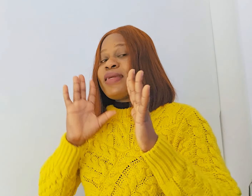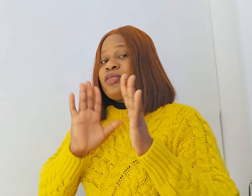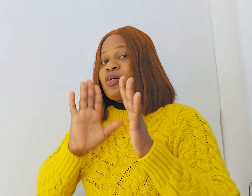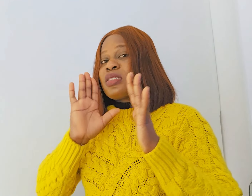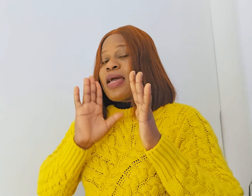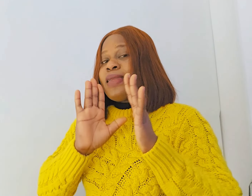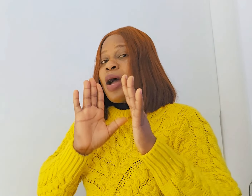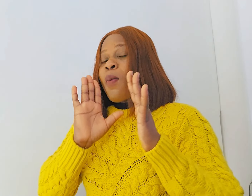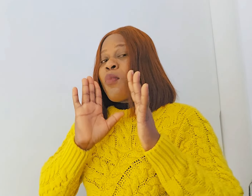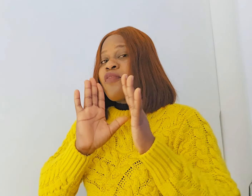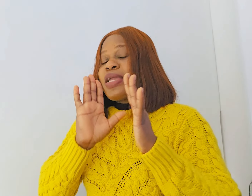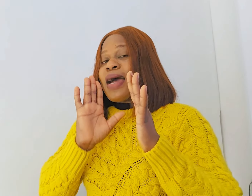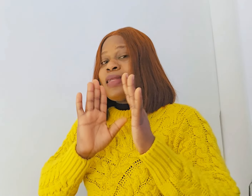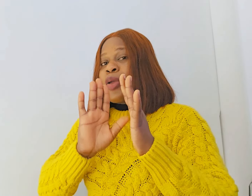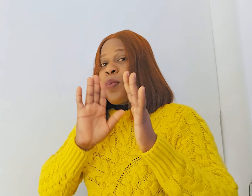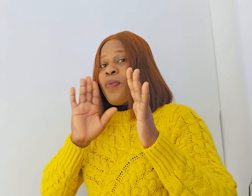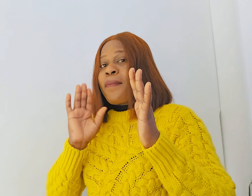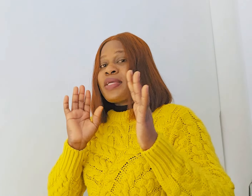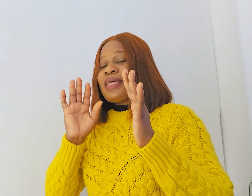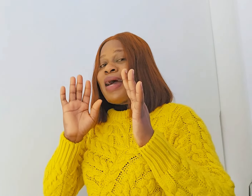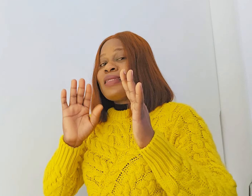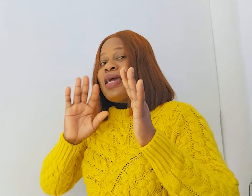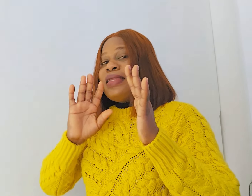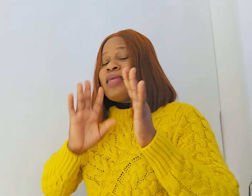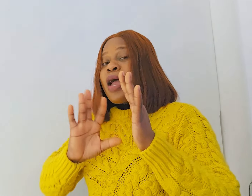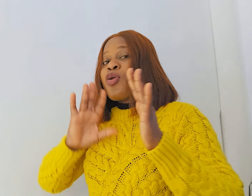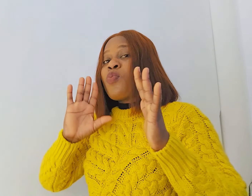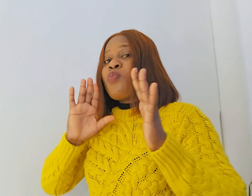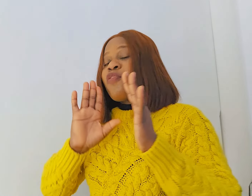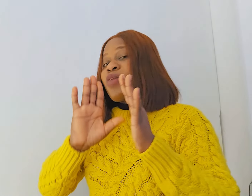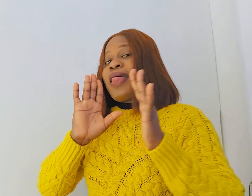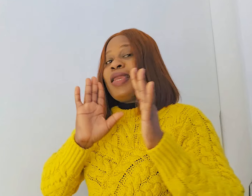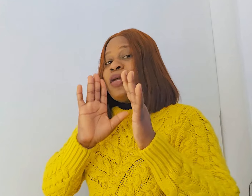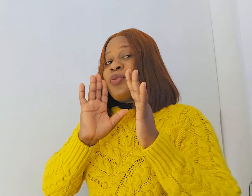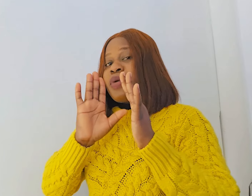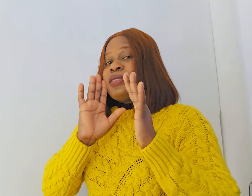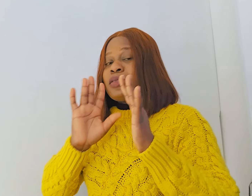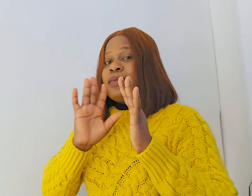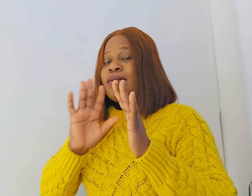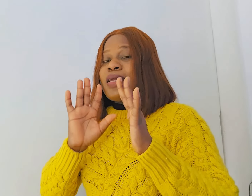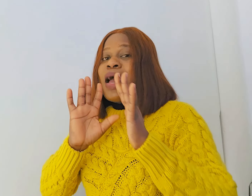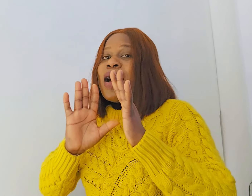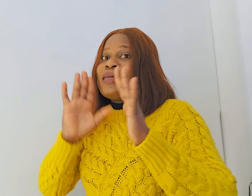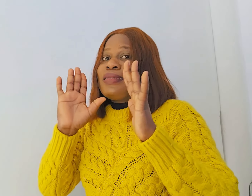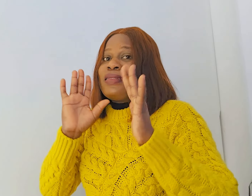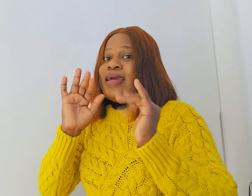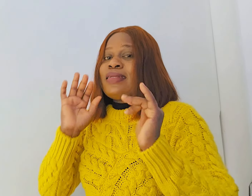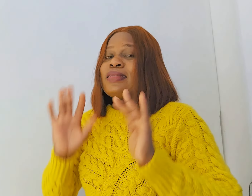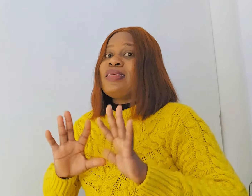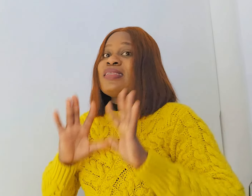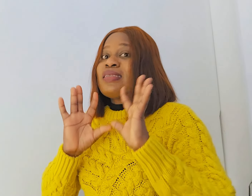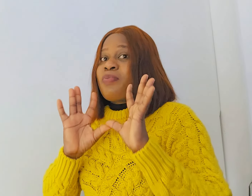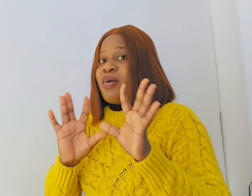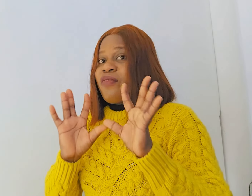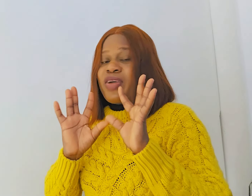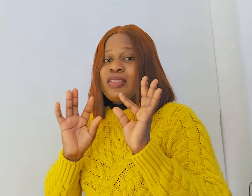just like that i'm moving and then you pop it out there you move a little bit slowly and steady this is the perfect